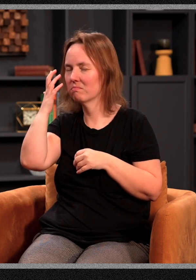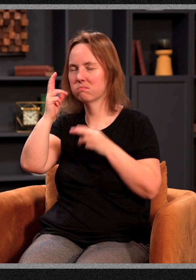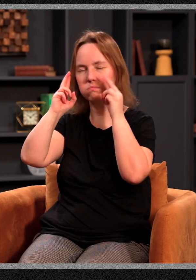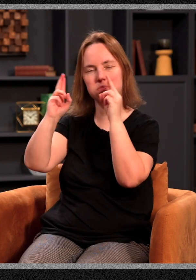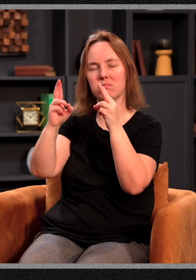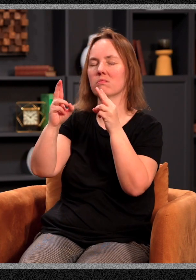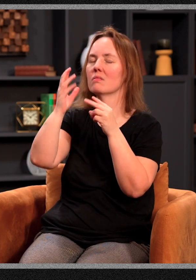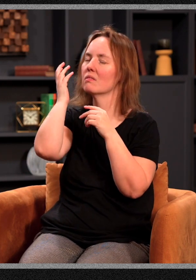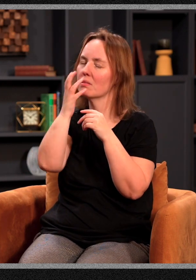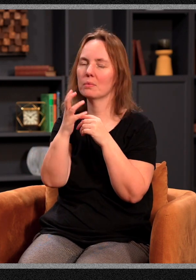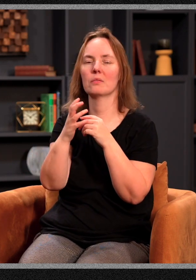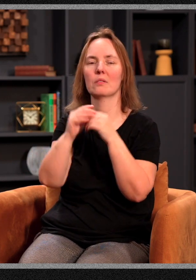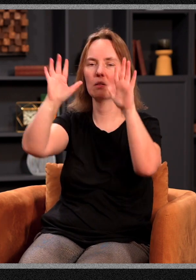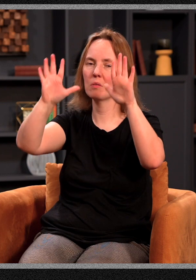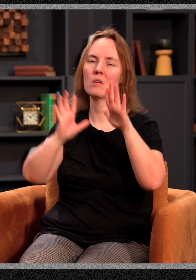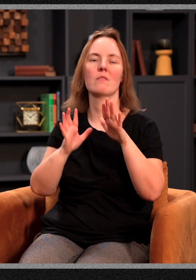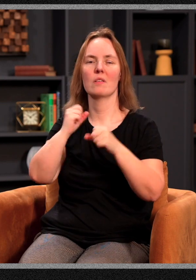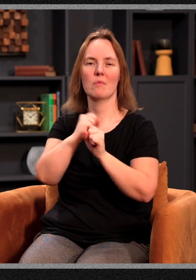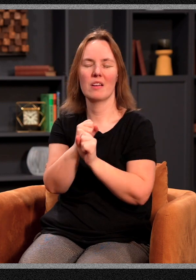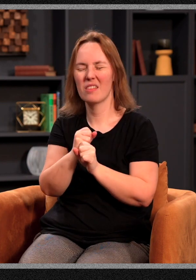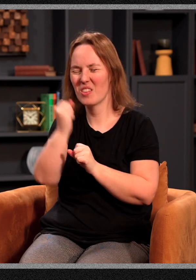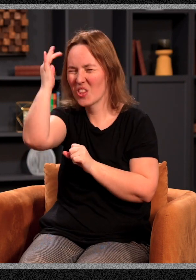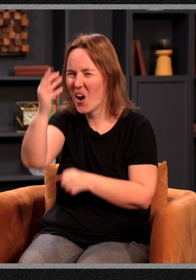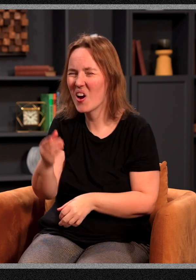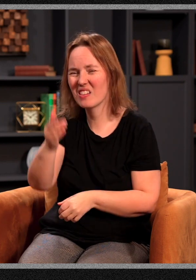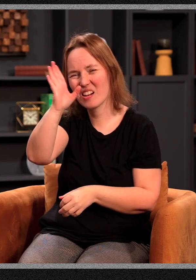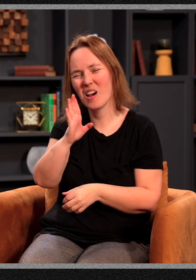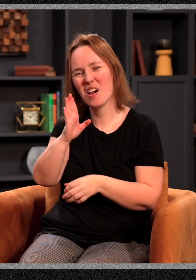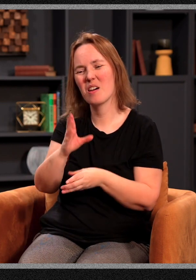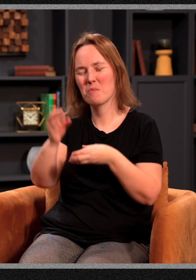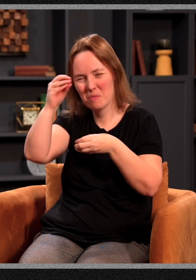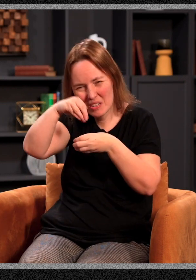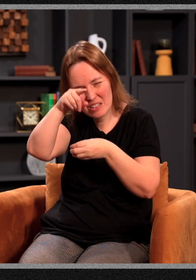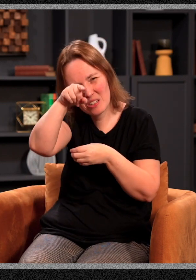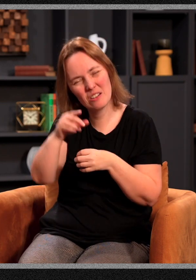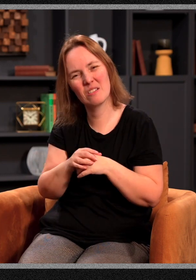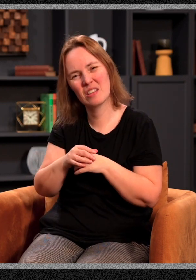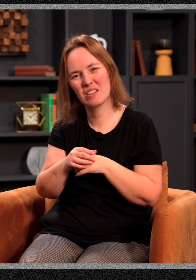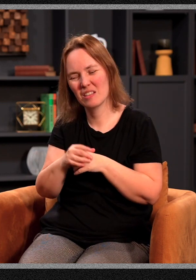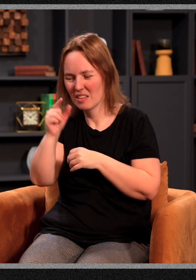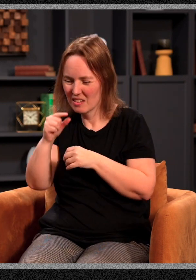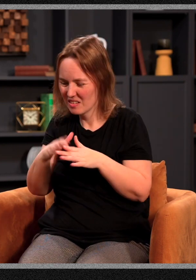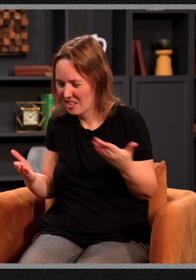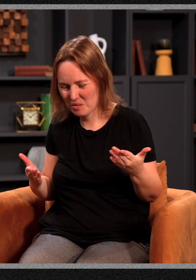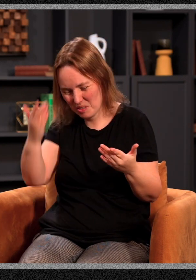wonderfully made. The thought that God put into you. The little things we don't even think of.